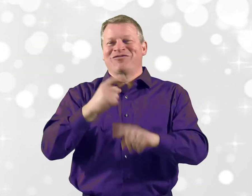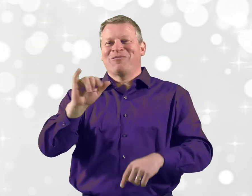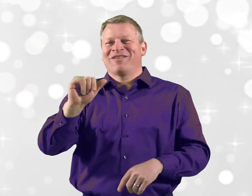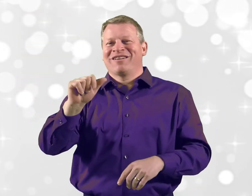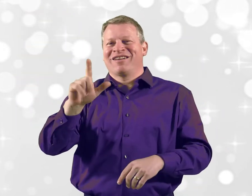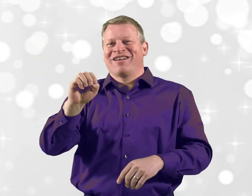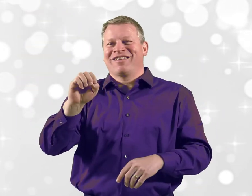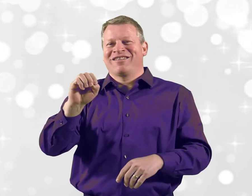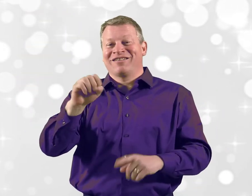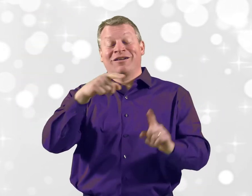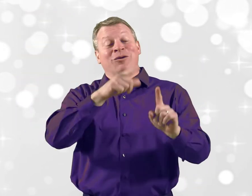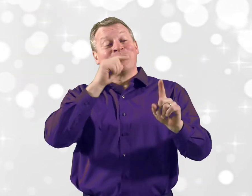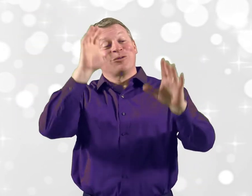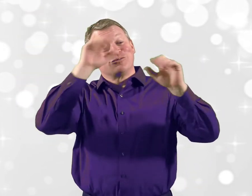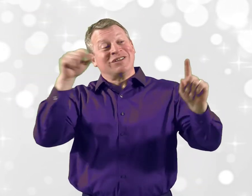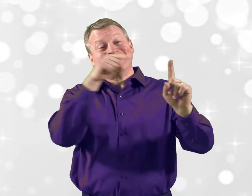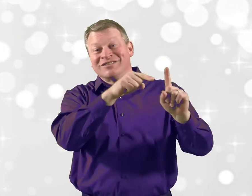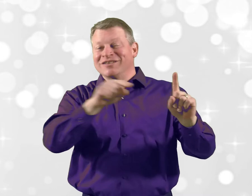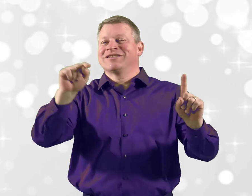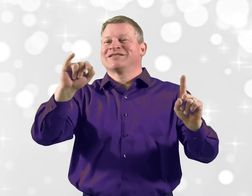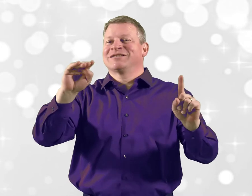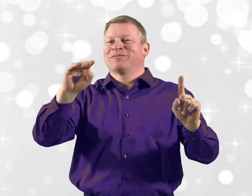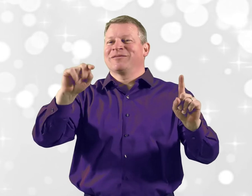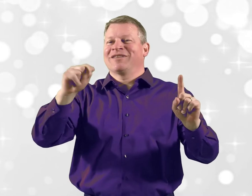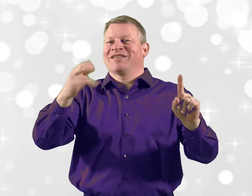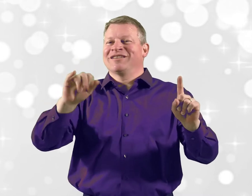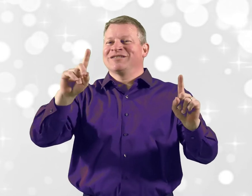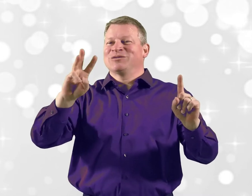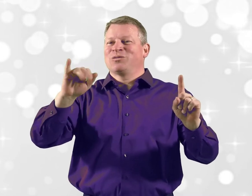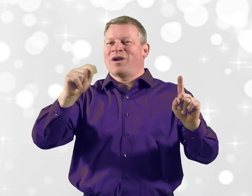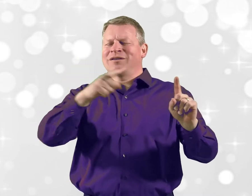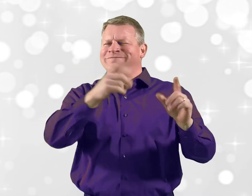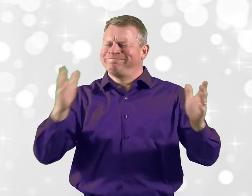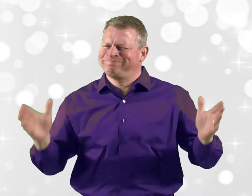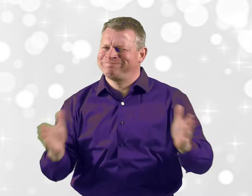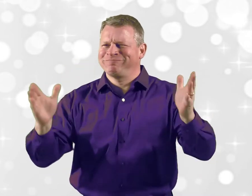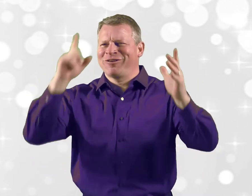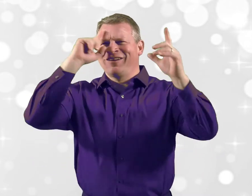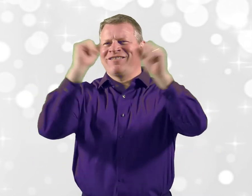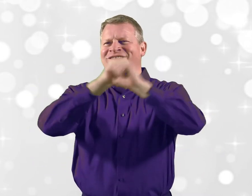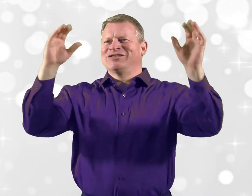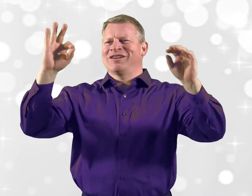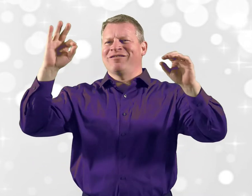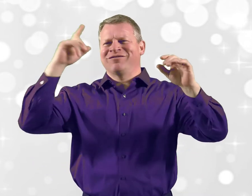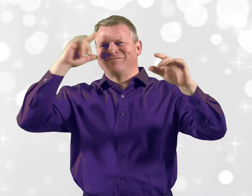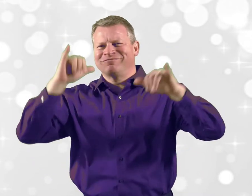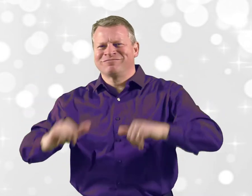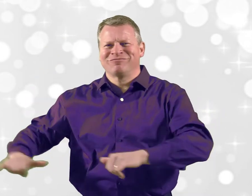were graduates of Yale, whose president, Timothy Dwight, promoted a vision of